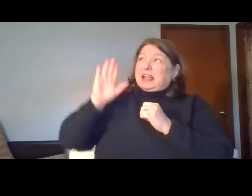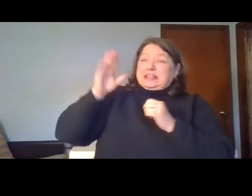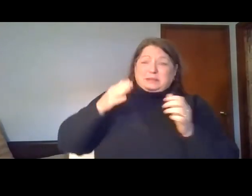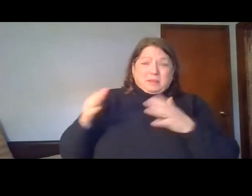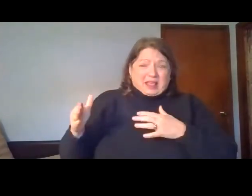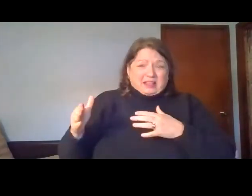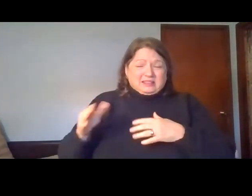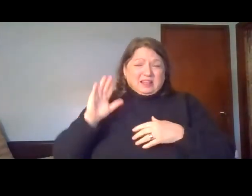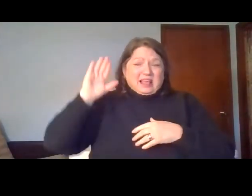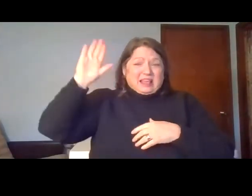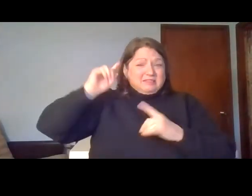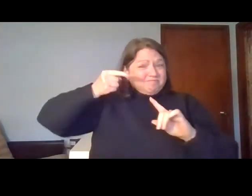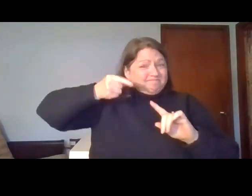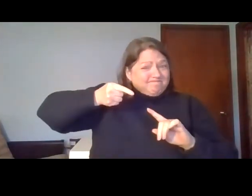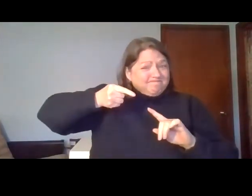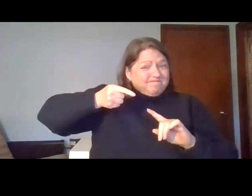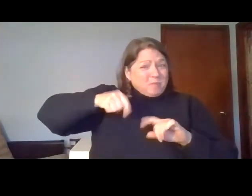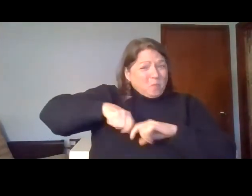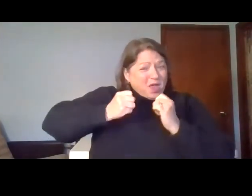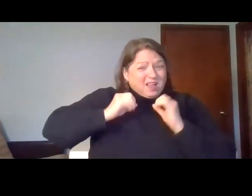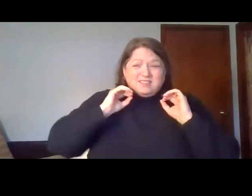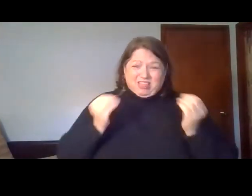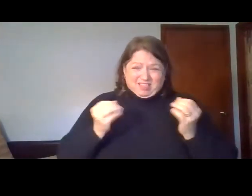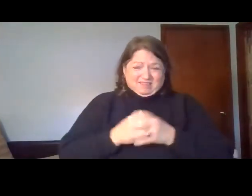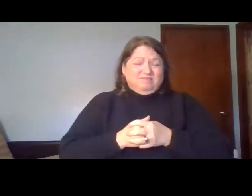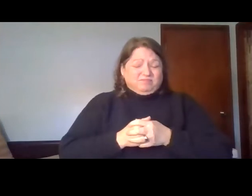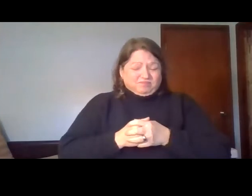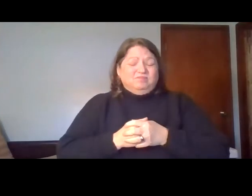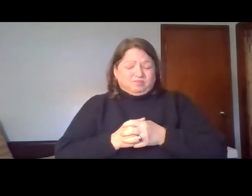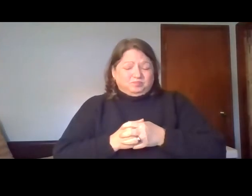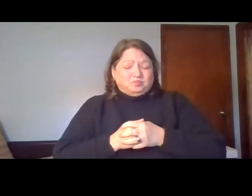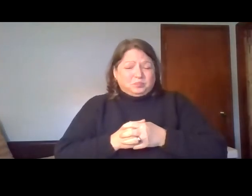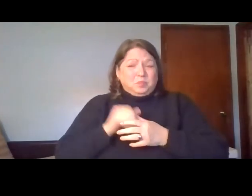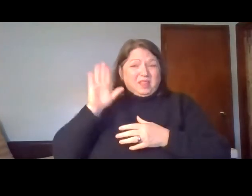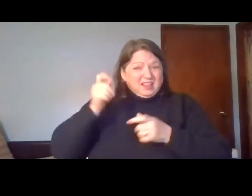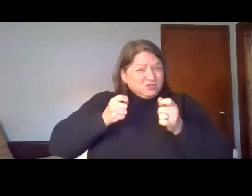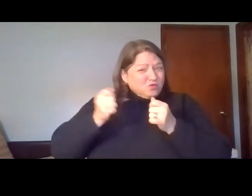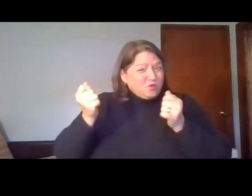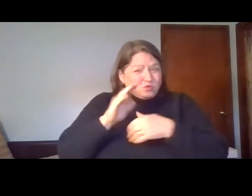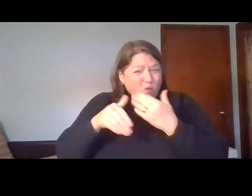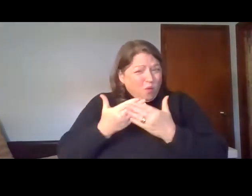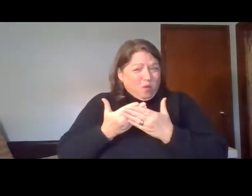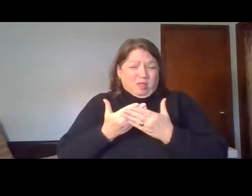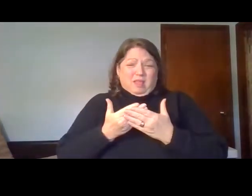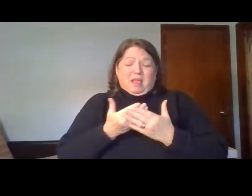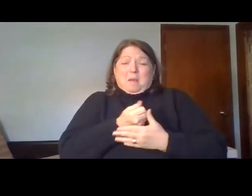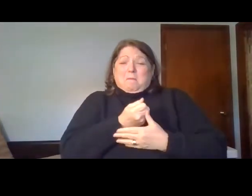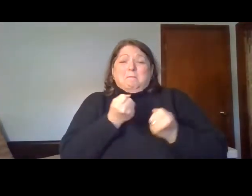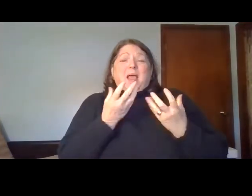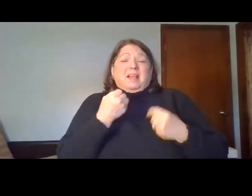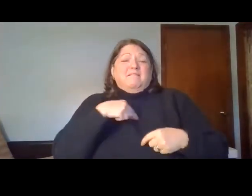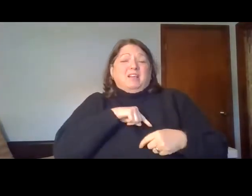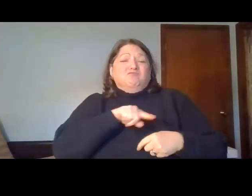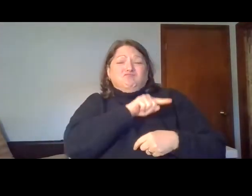and nothing is beyond his control. And I know that there are a lot of us right now going through hard times, whether emotionally or financially